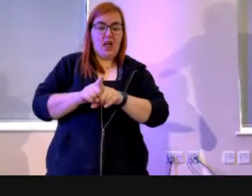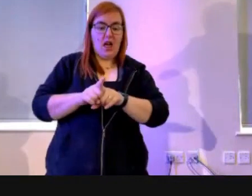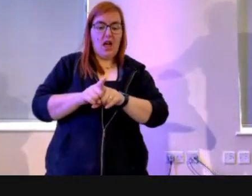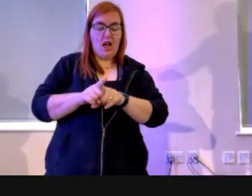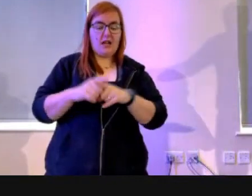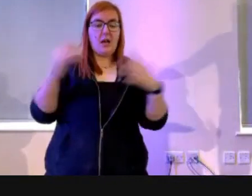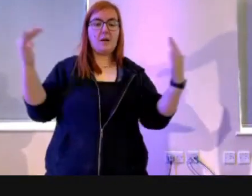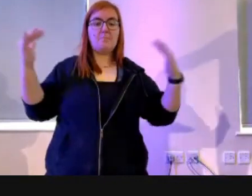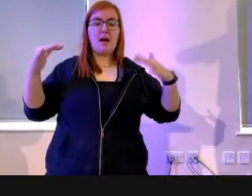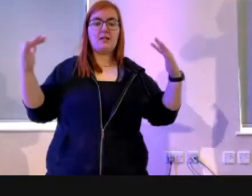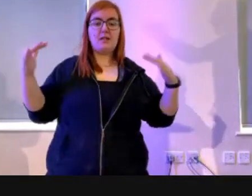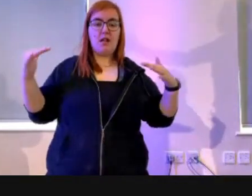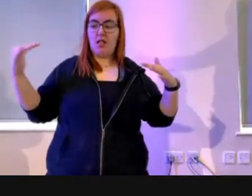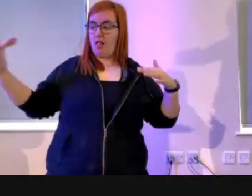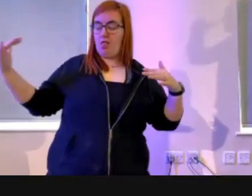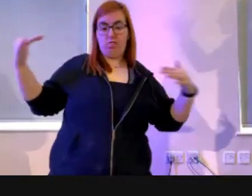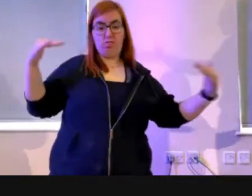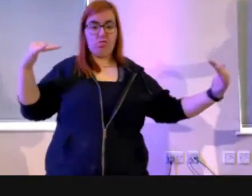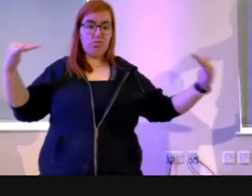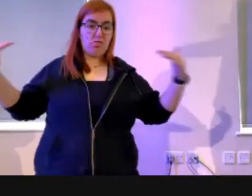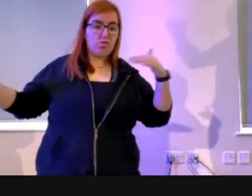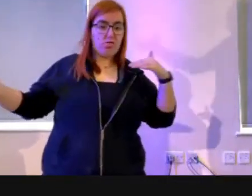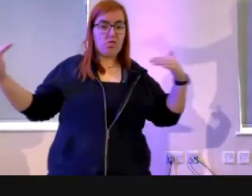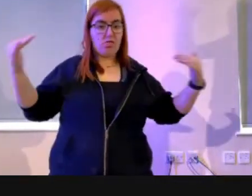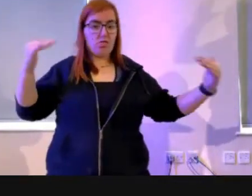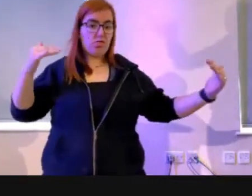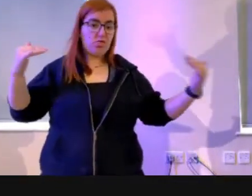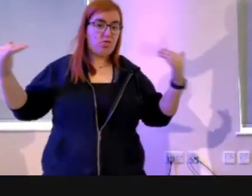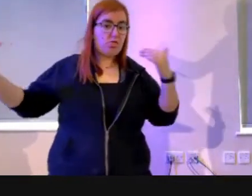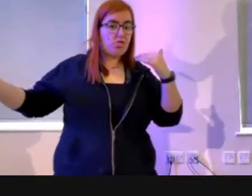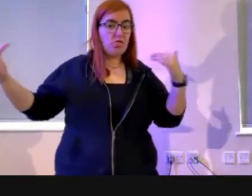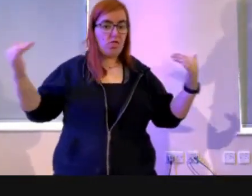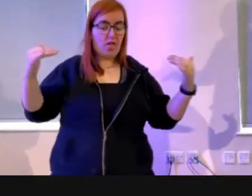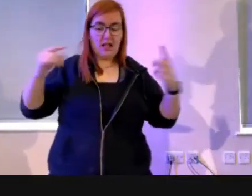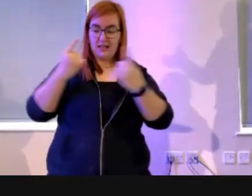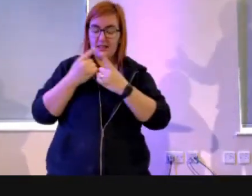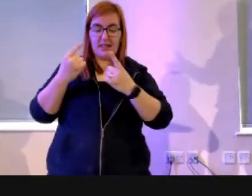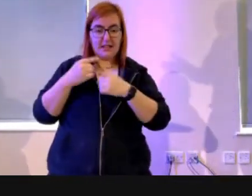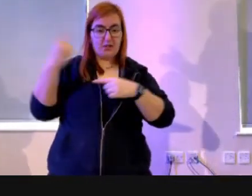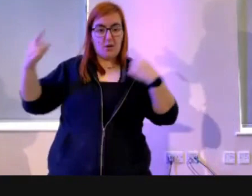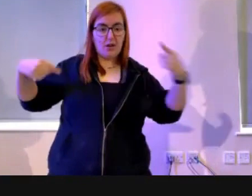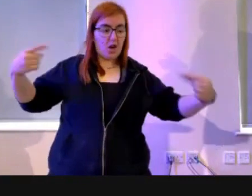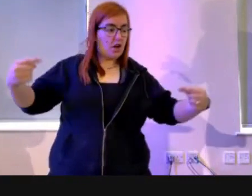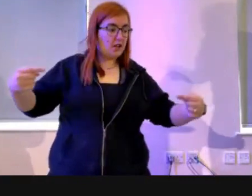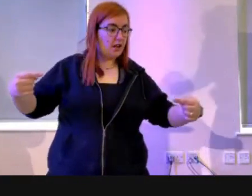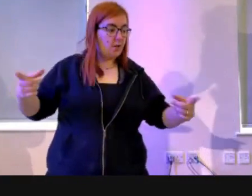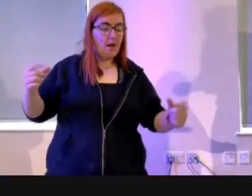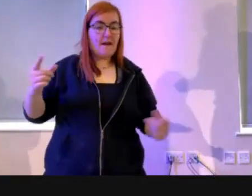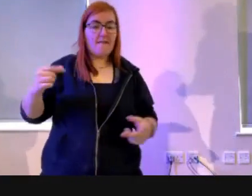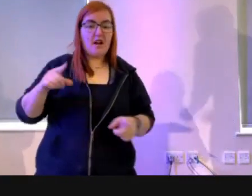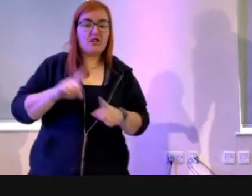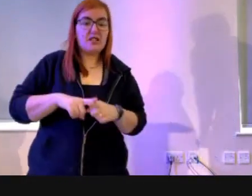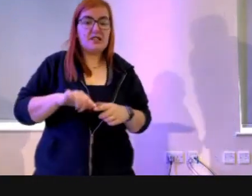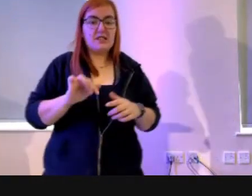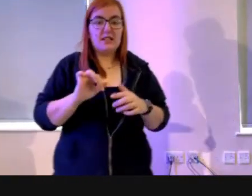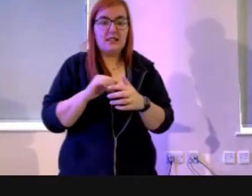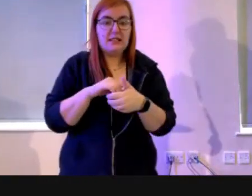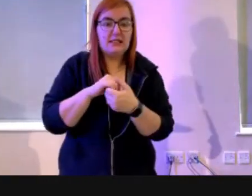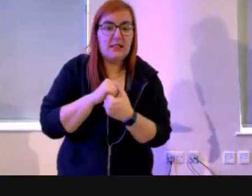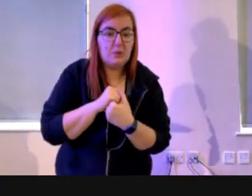battle where there's war going all around you and there's a battle and there's things going on. You just think, maybe if I just sit down and be